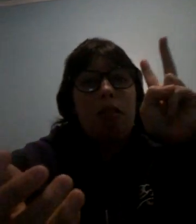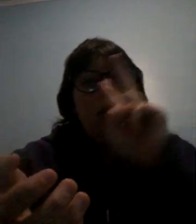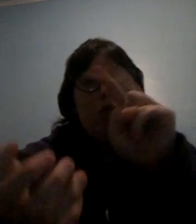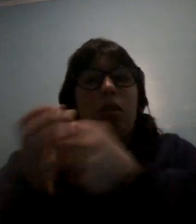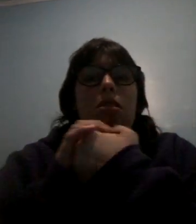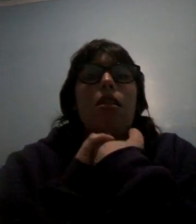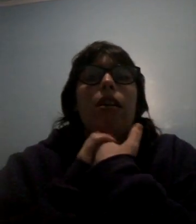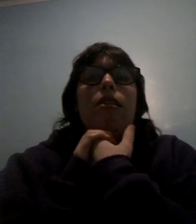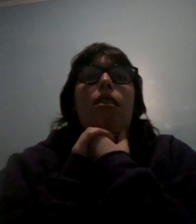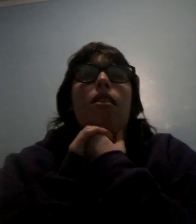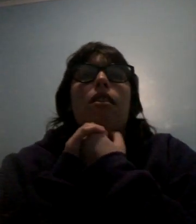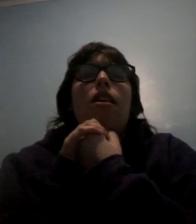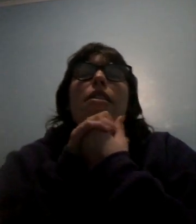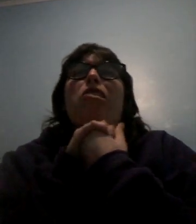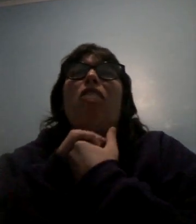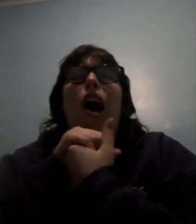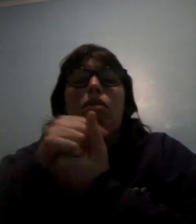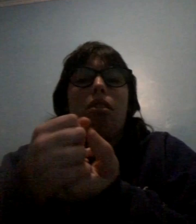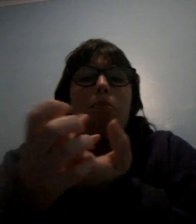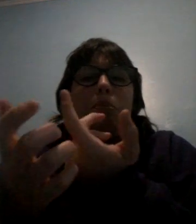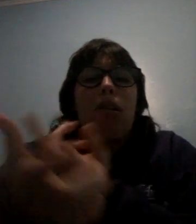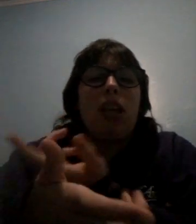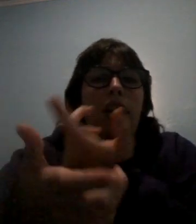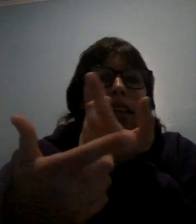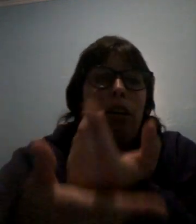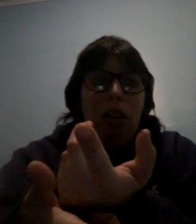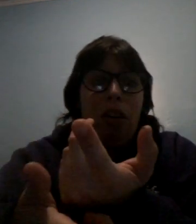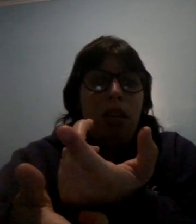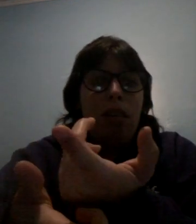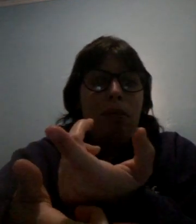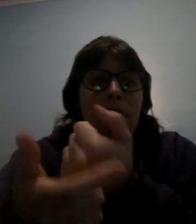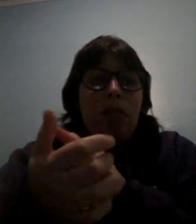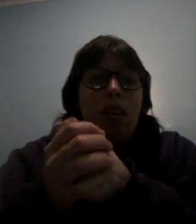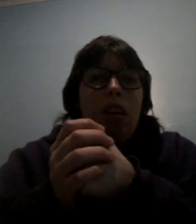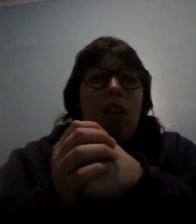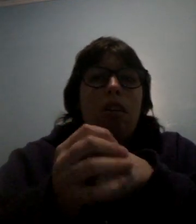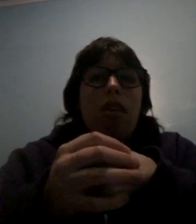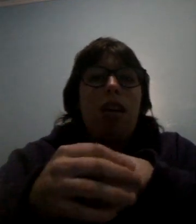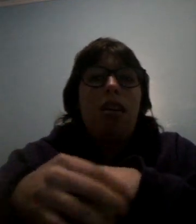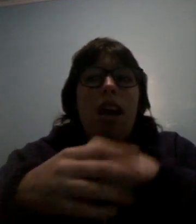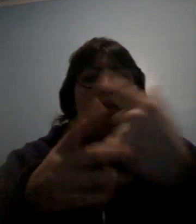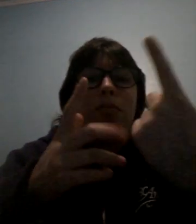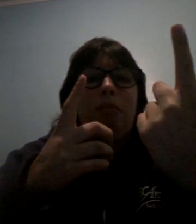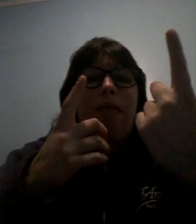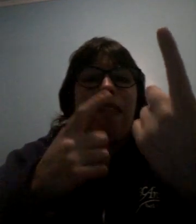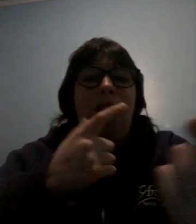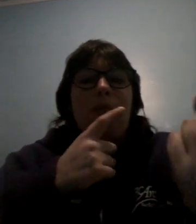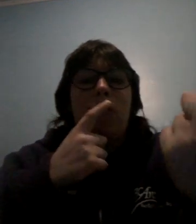for two months and that's an always like question on a daily because I haven't have not been